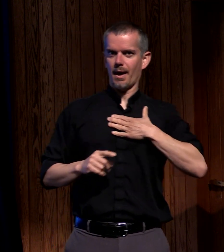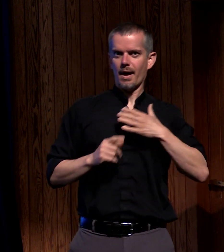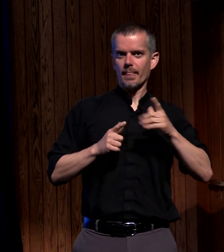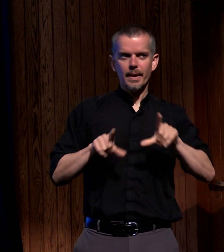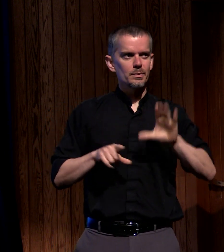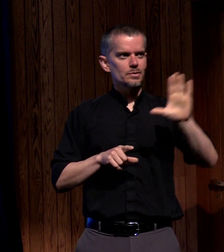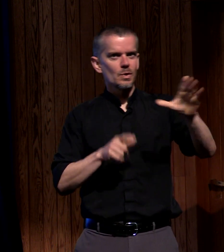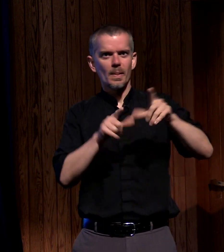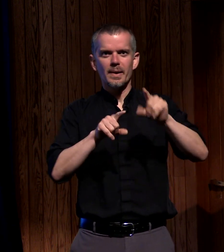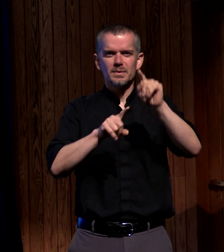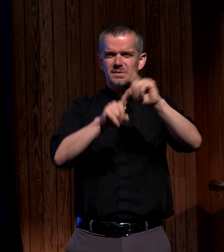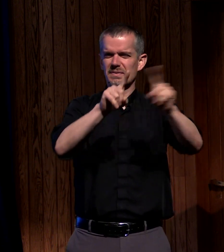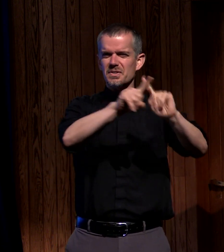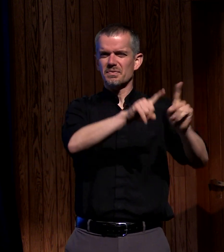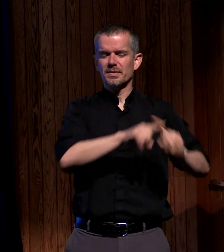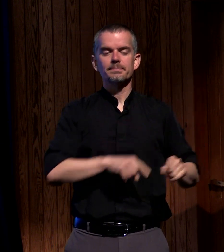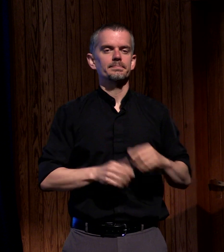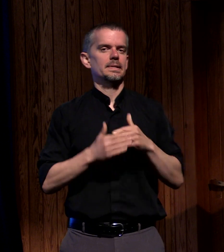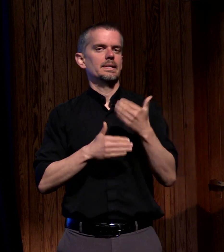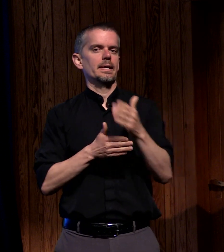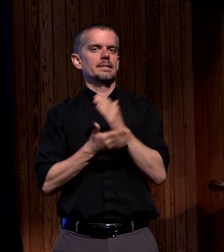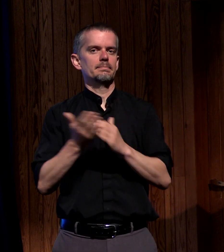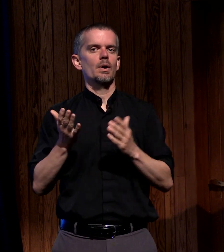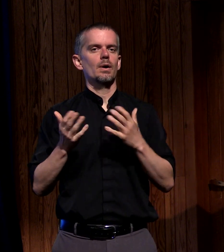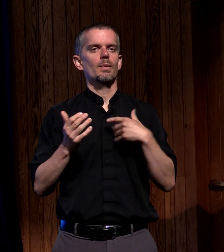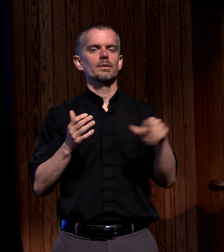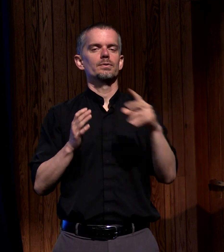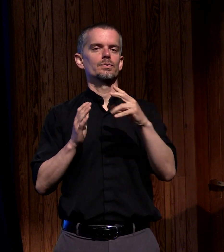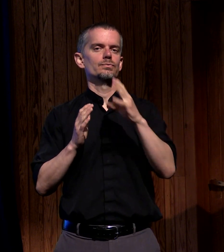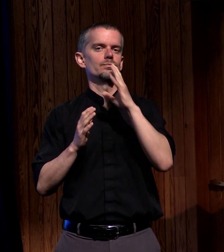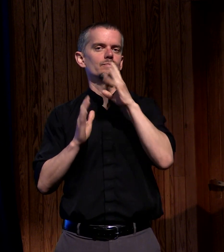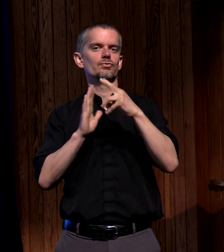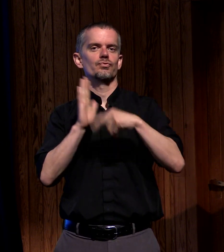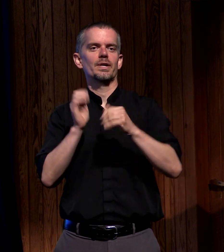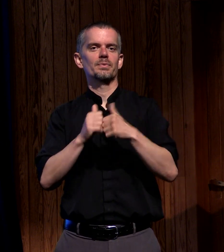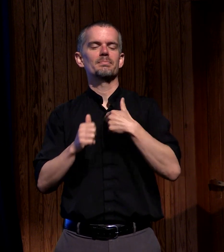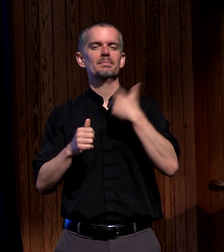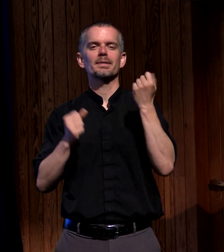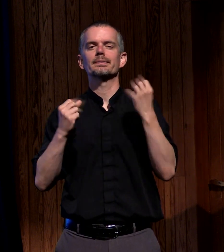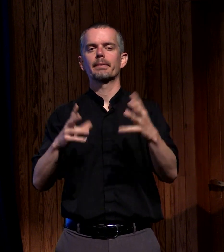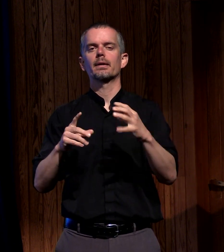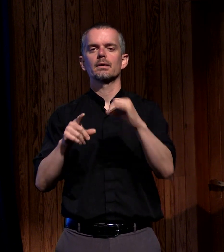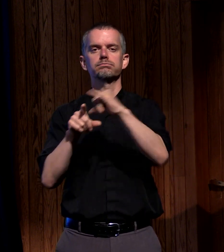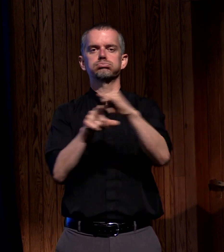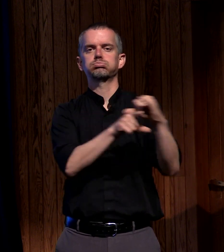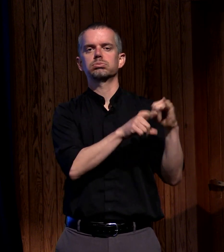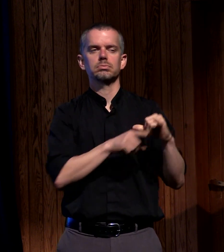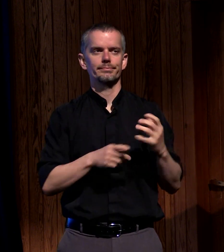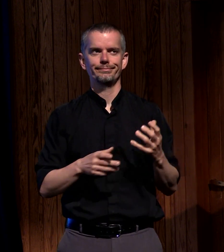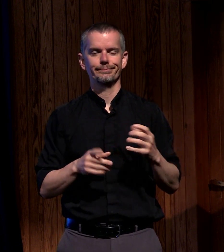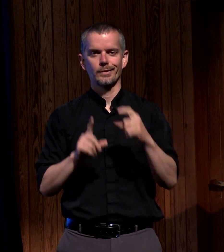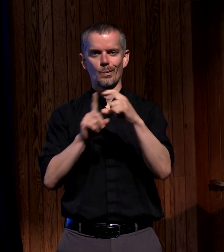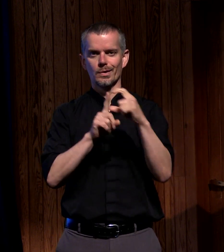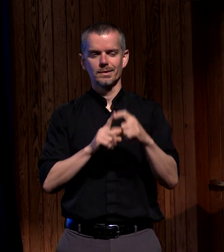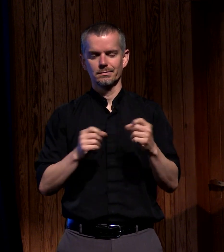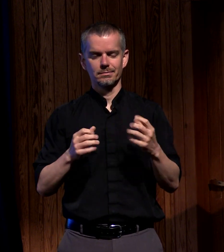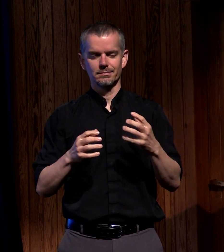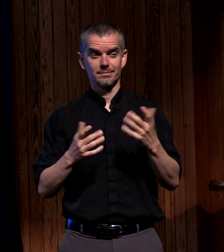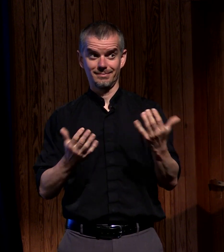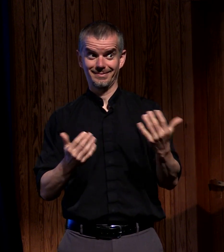this is the next part that I would like you to read out loud with me because there's a lot of difficult pronunciation okay I'll